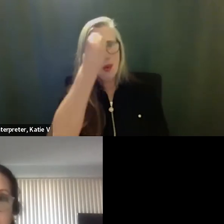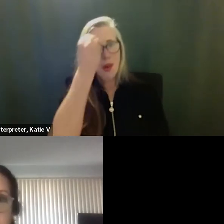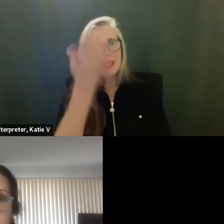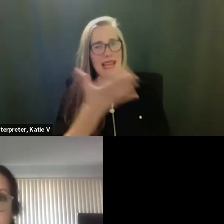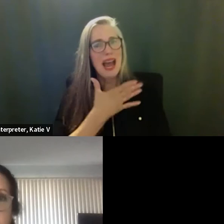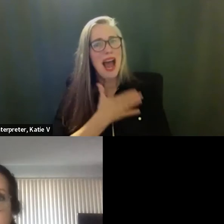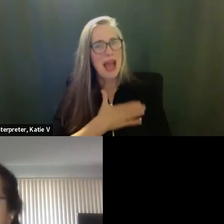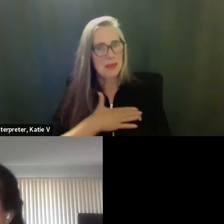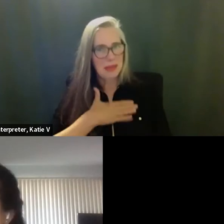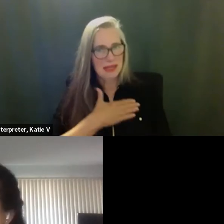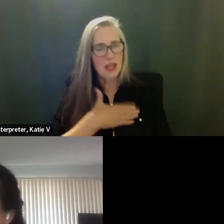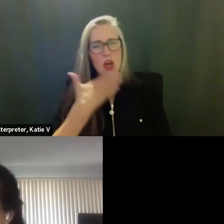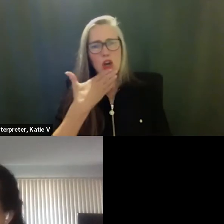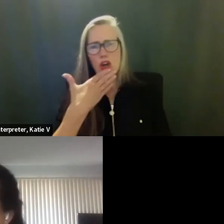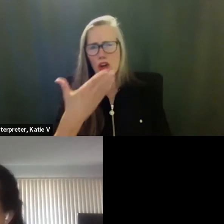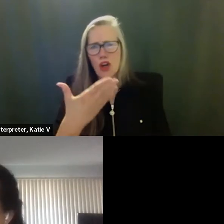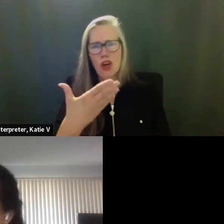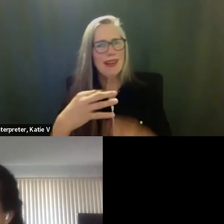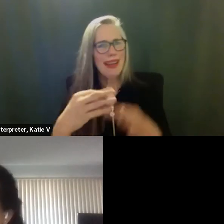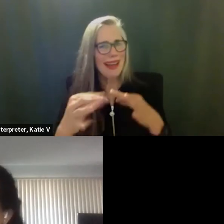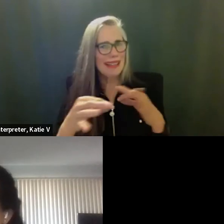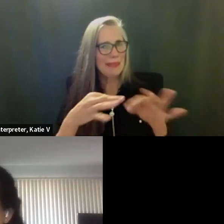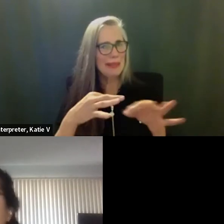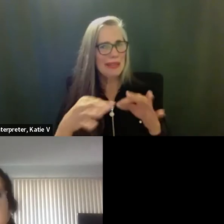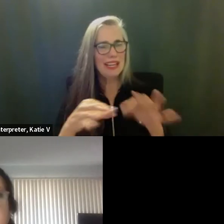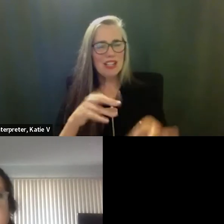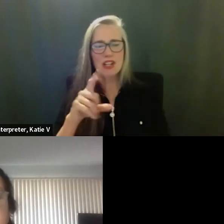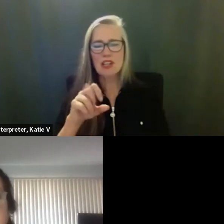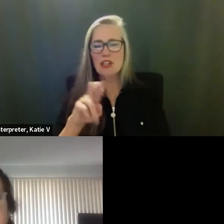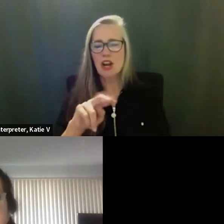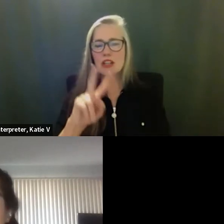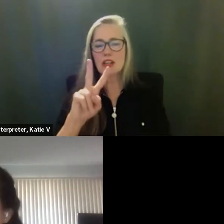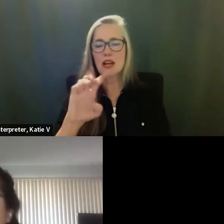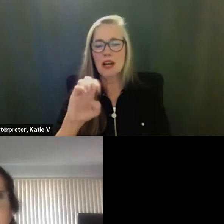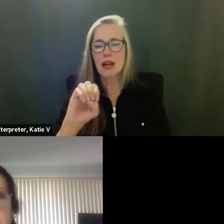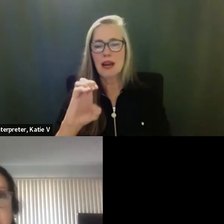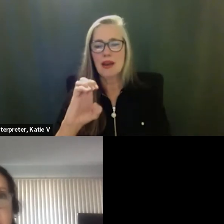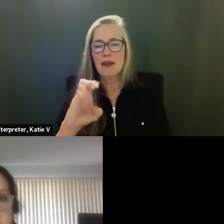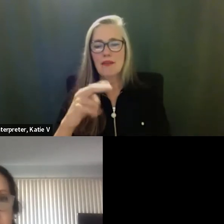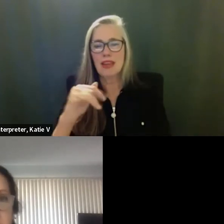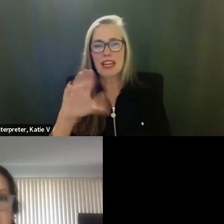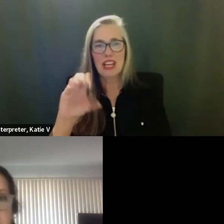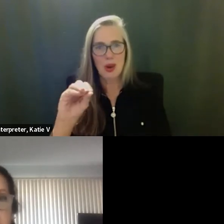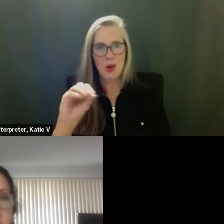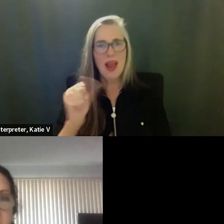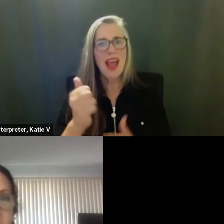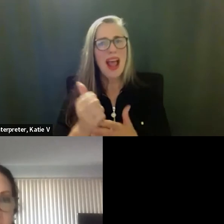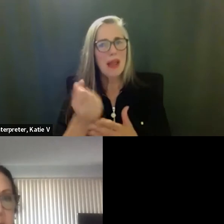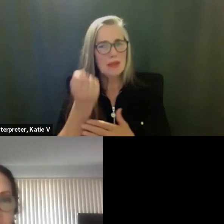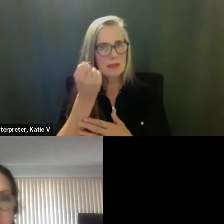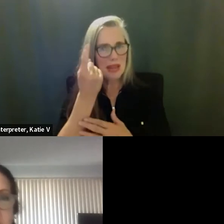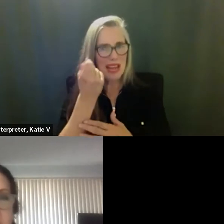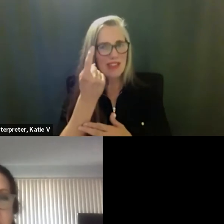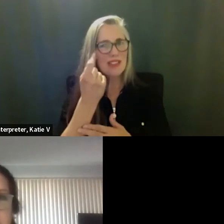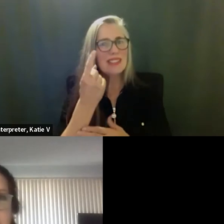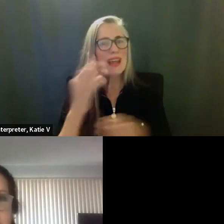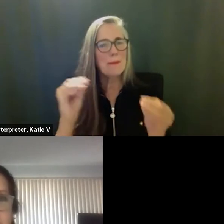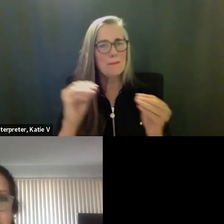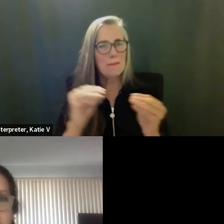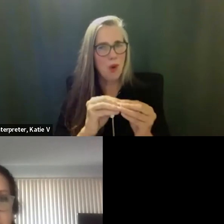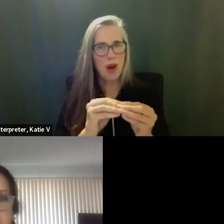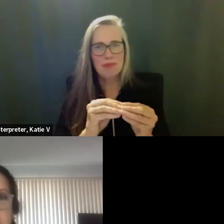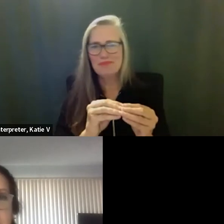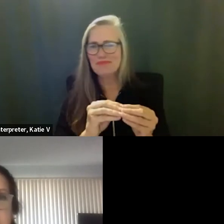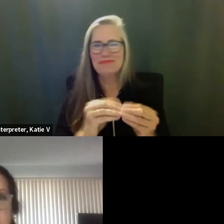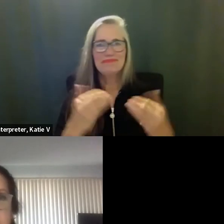the role explanation. Dr. Beck, you, um, that really helps me also understand this item. Um, no further questions.